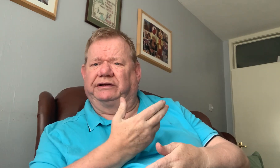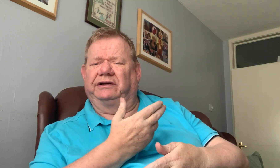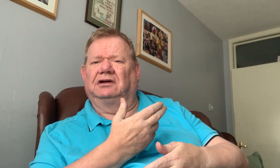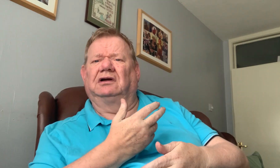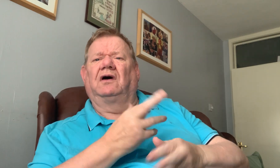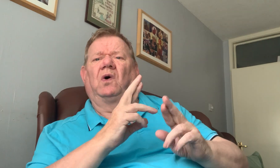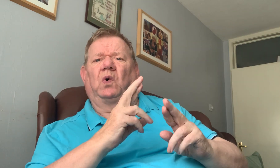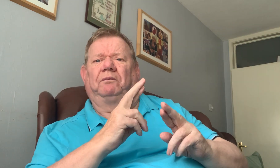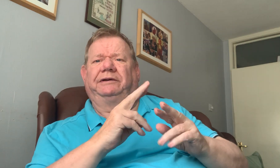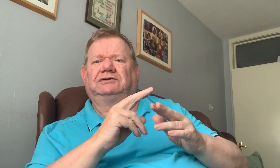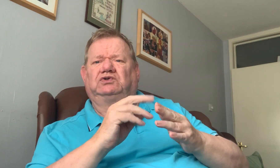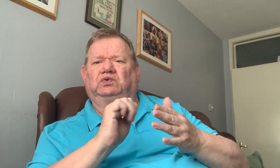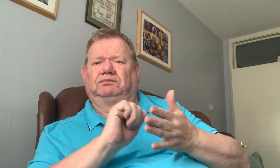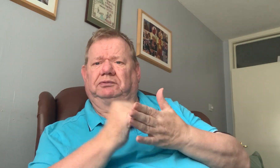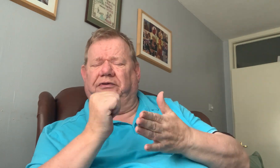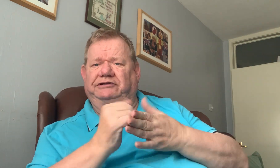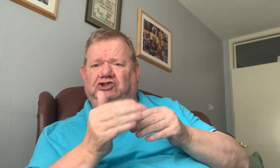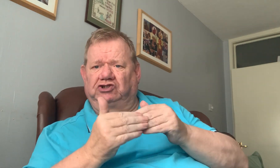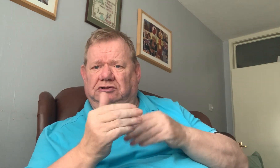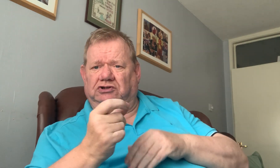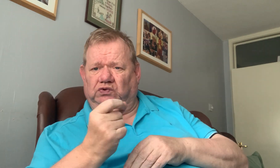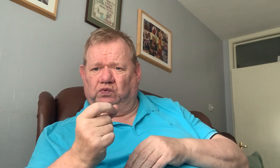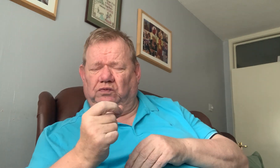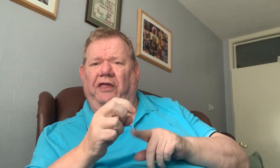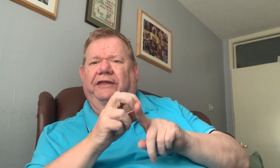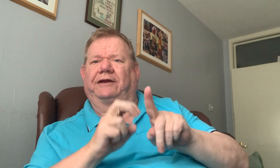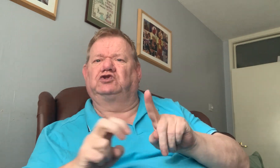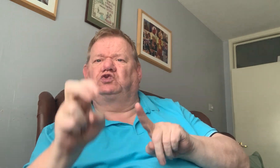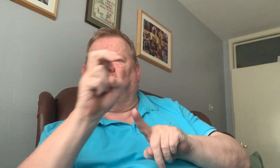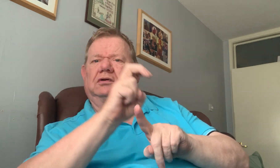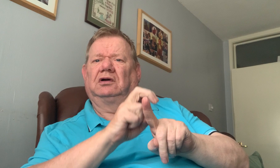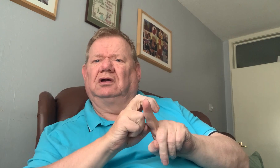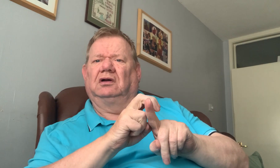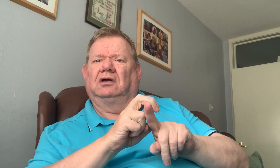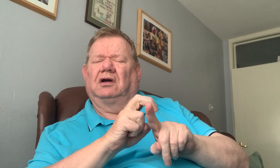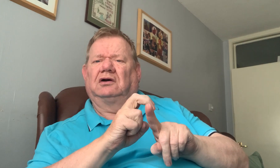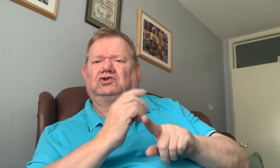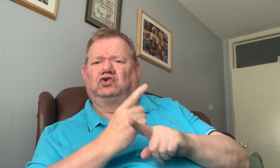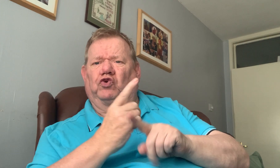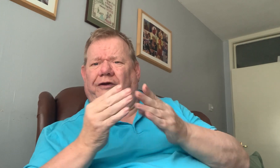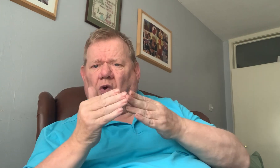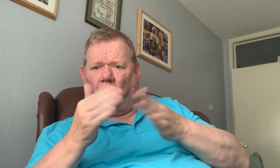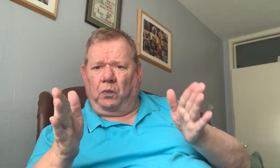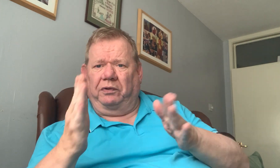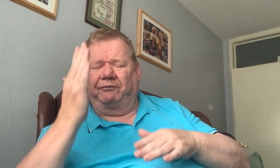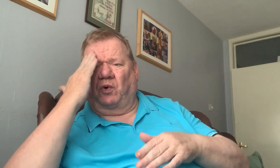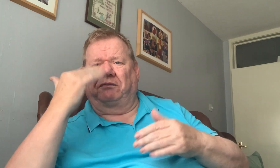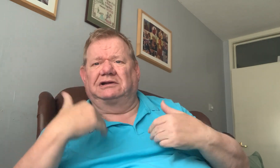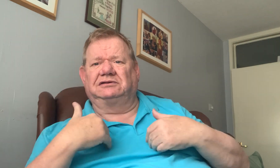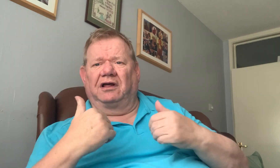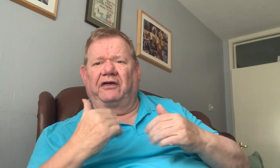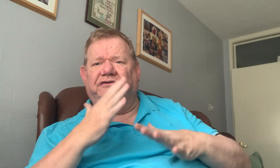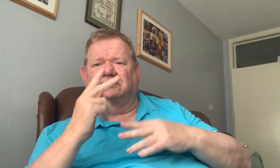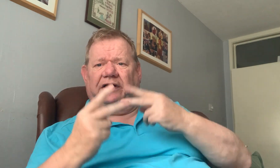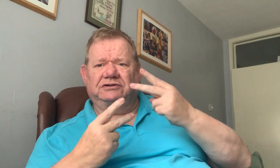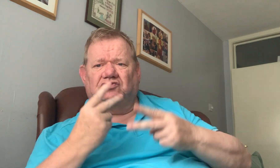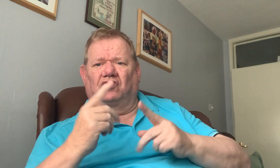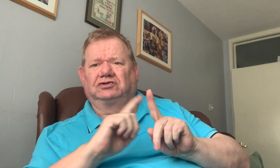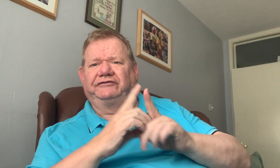hoping to publish a song, and for talking open moments, uh, the same sort of